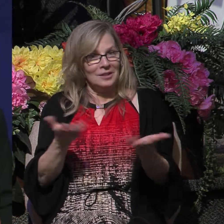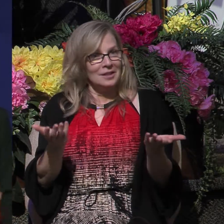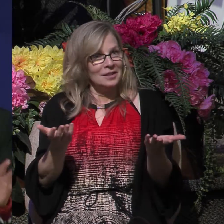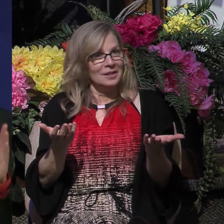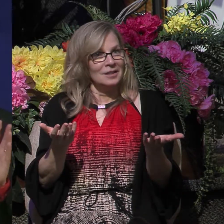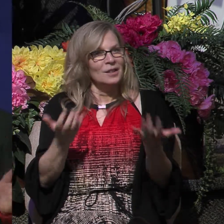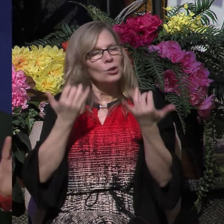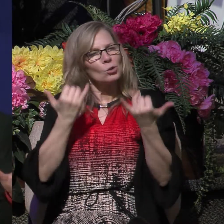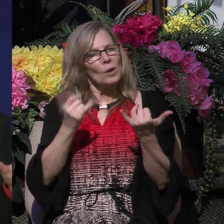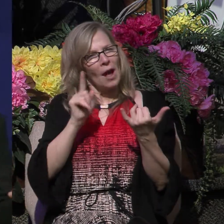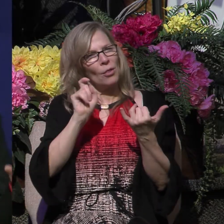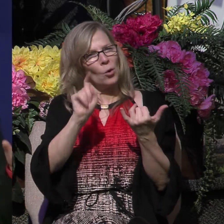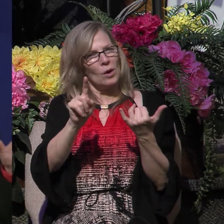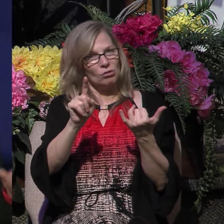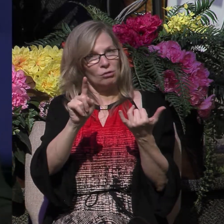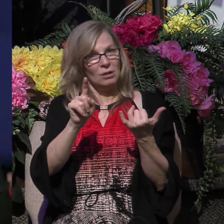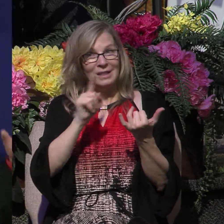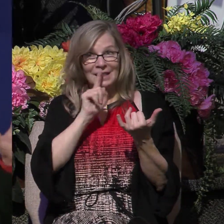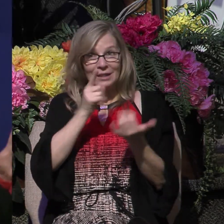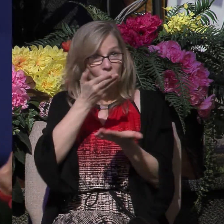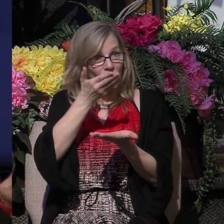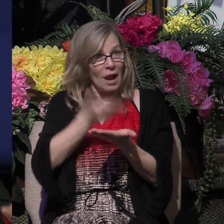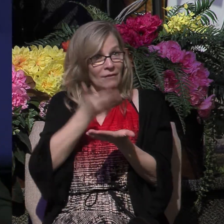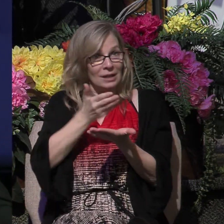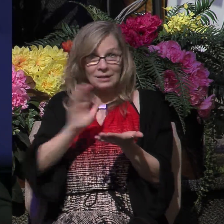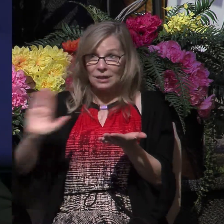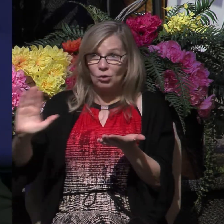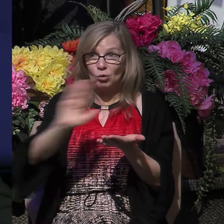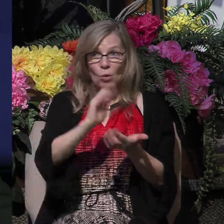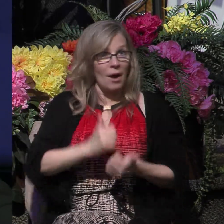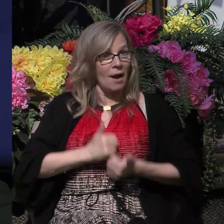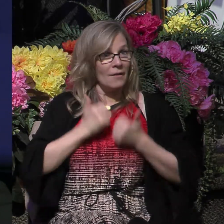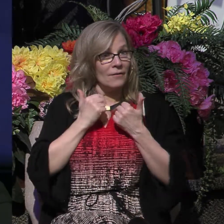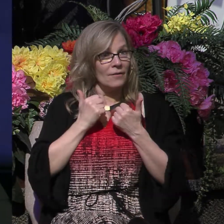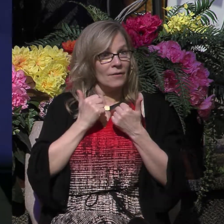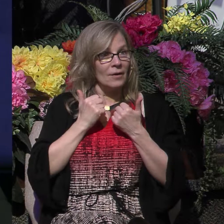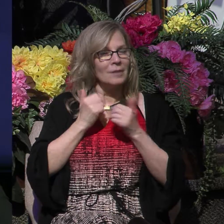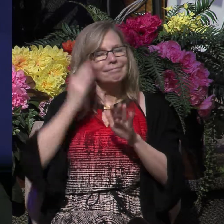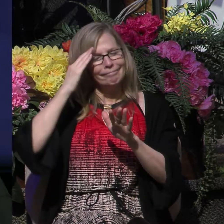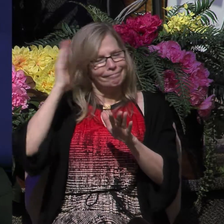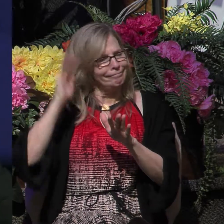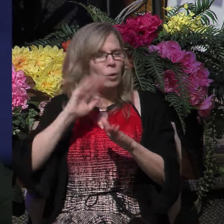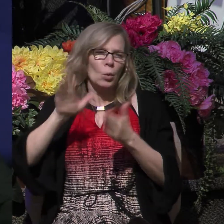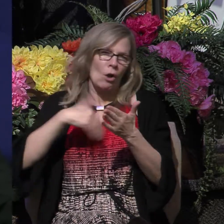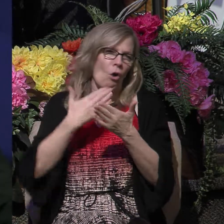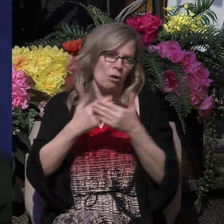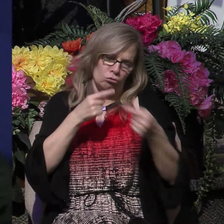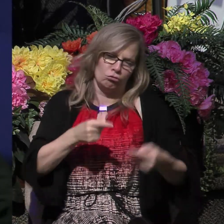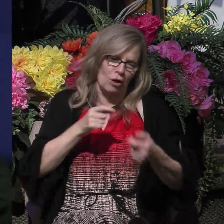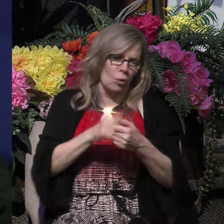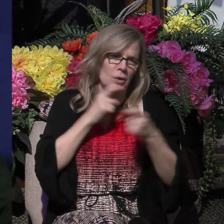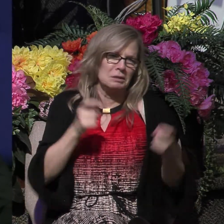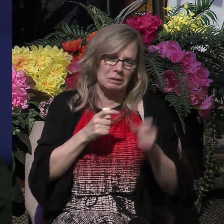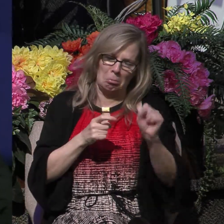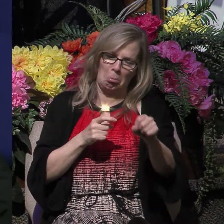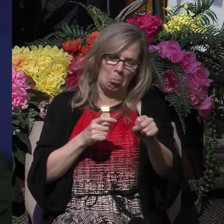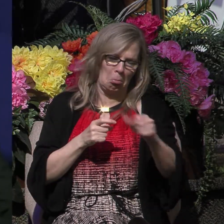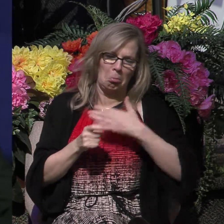is, is there evidence in your life? I realize we all struggle with sin, but is there evidence in your life? Do you